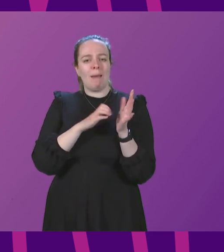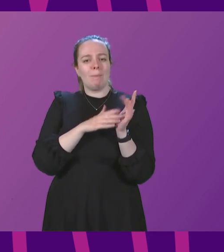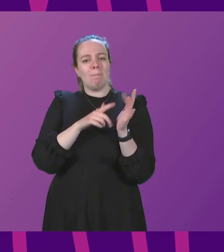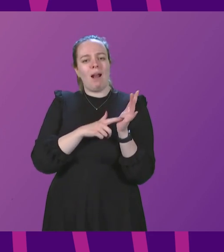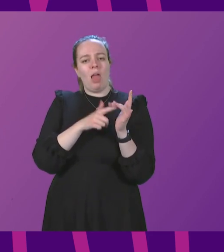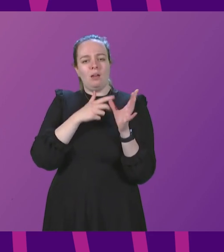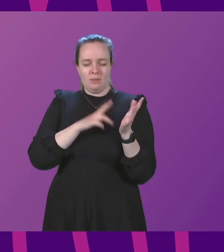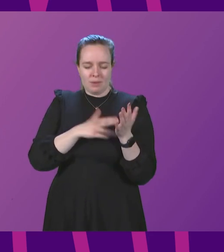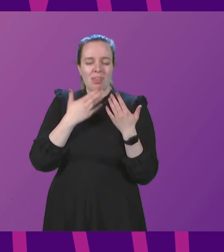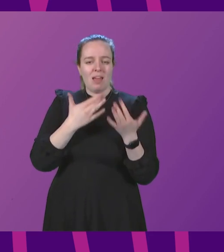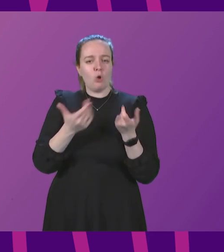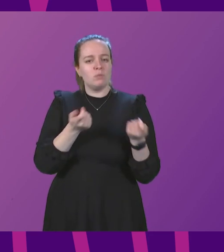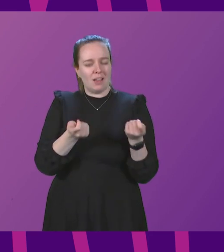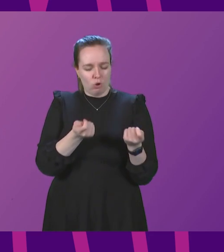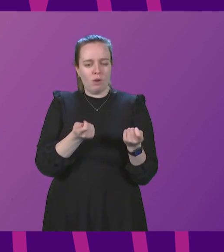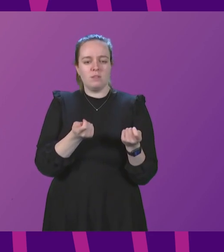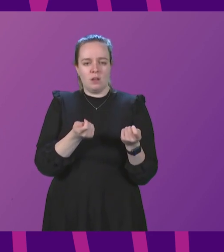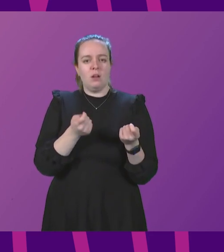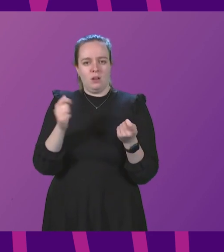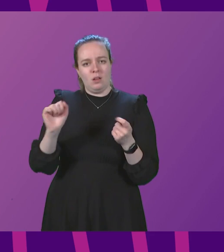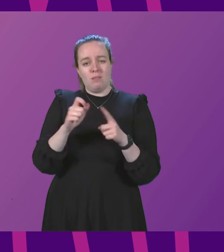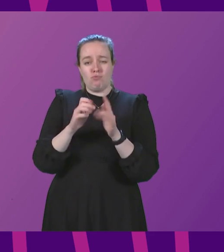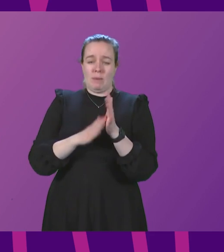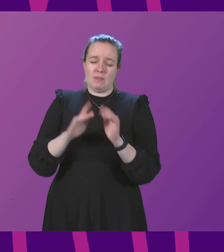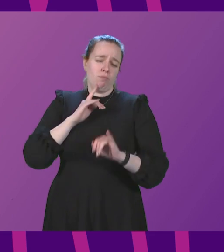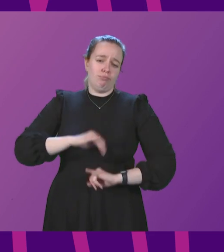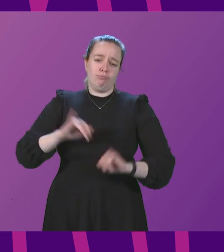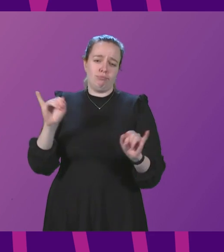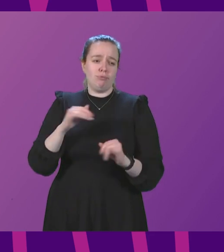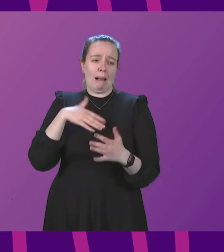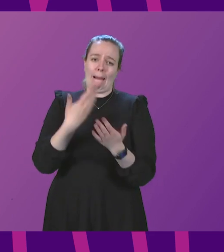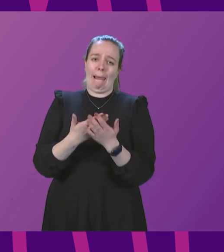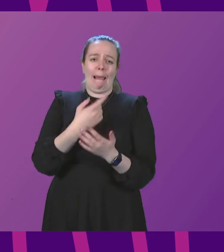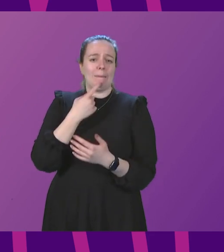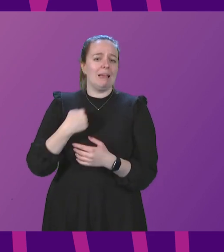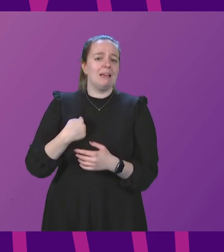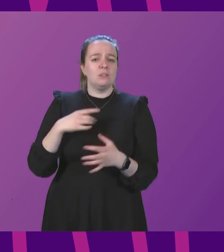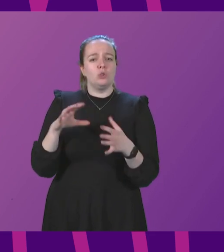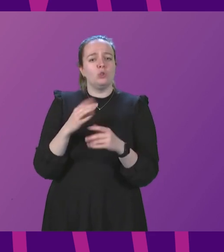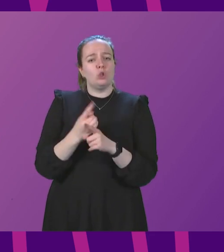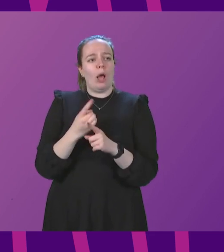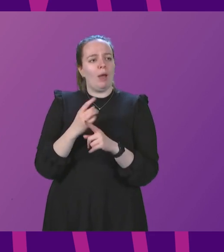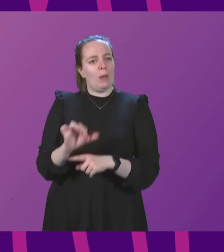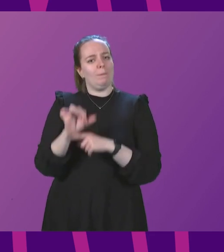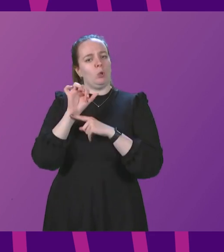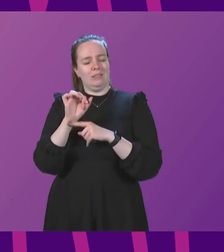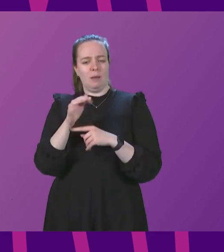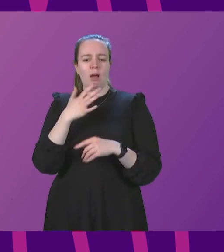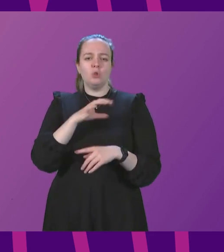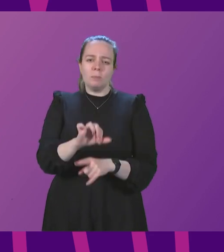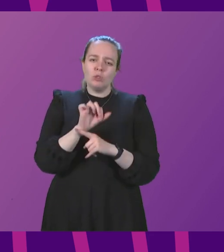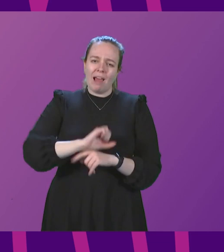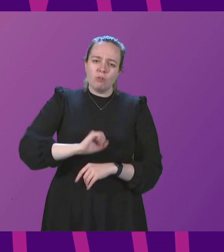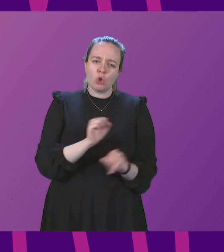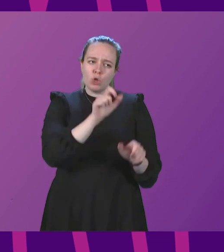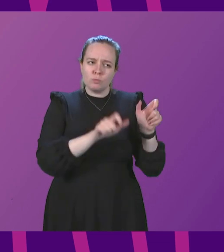Thank you not with the Prime Minister's erroneous claim yesterday about immunity in order to continue to help protect the Scottish population what